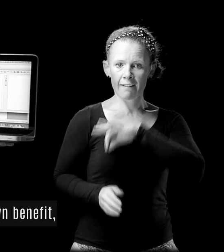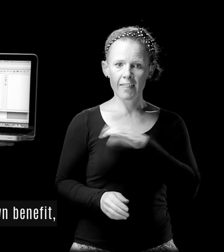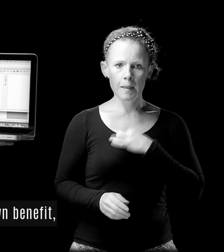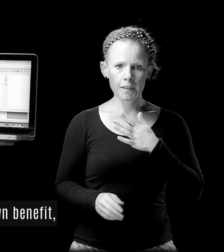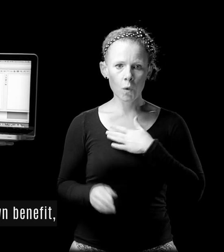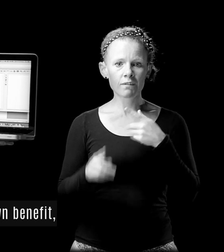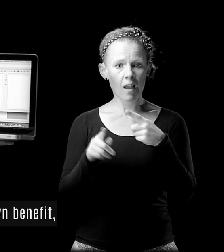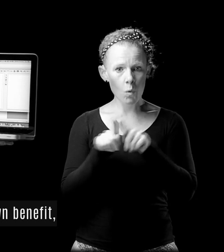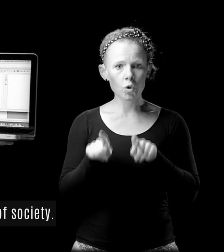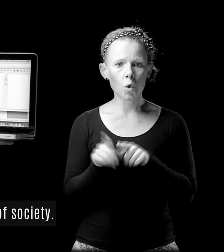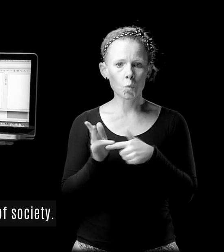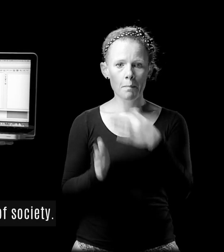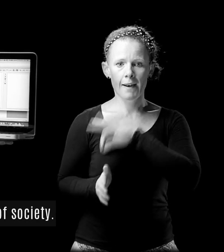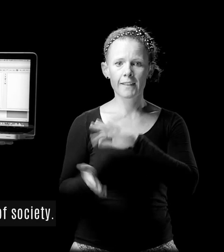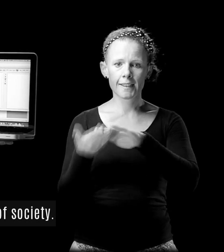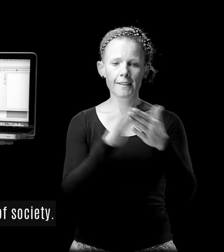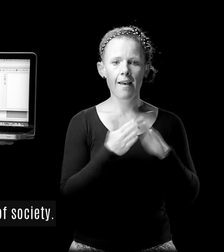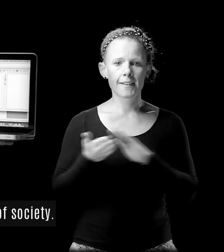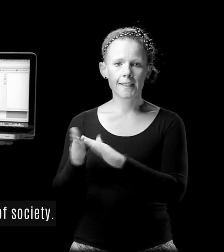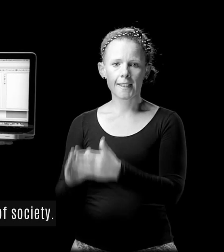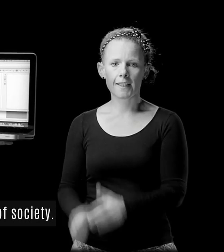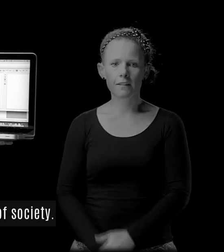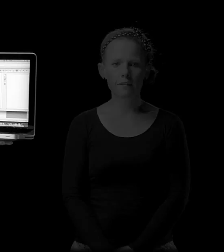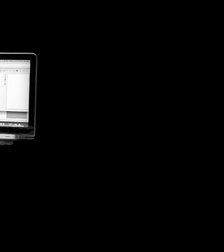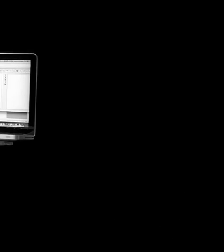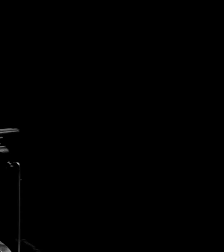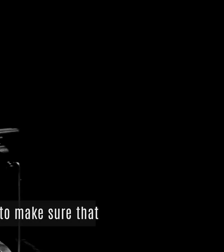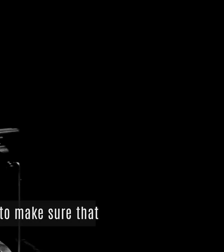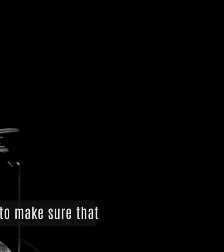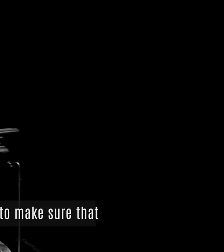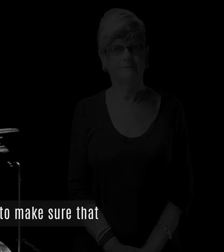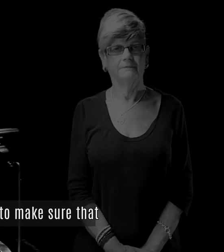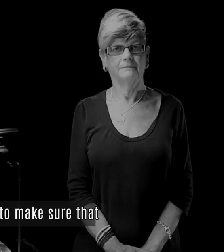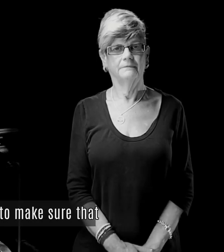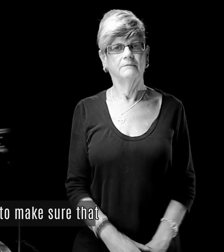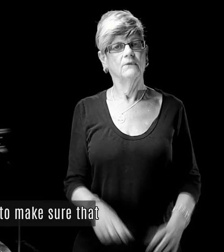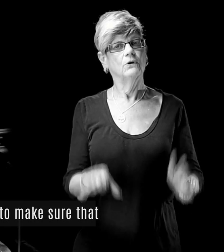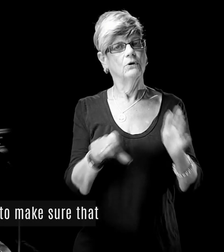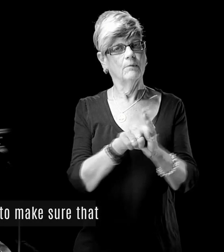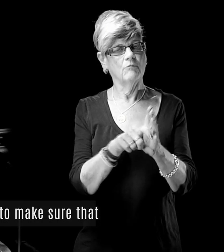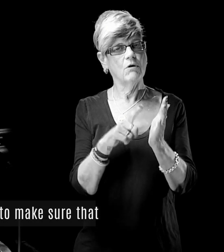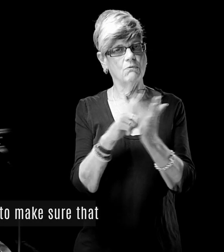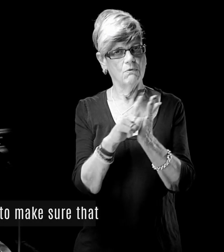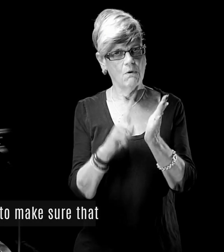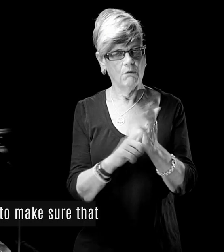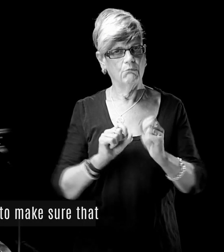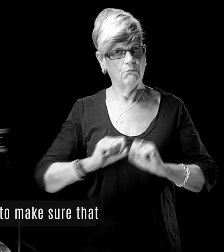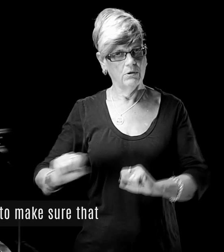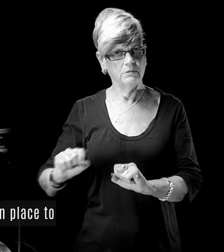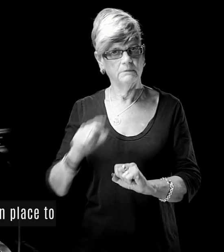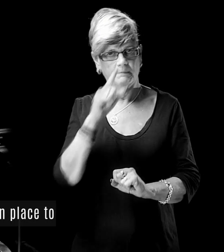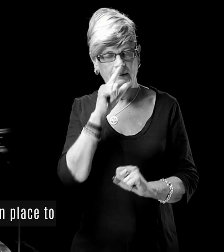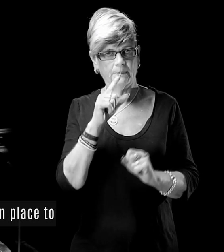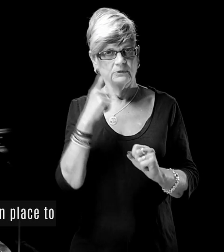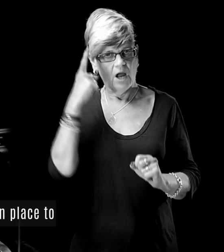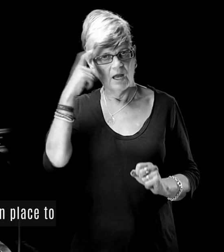not only for their own benefit, but for the benefit of society. Countries are to take steps to make sure